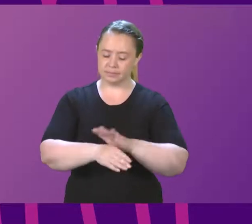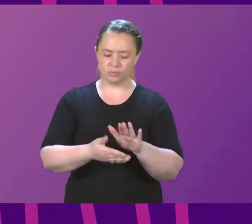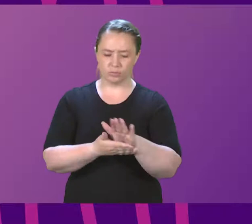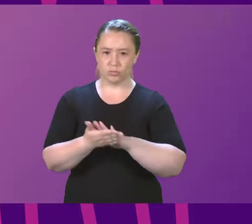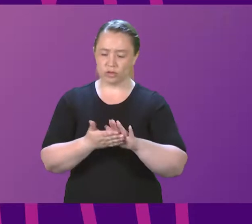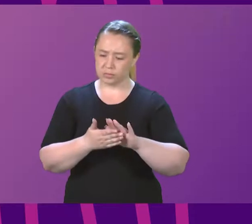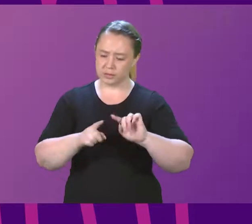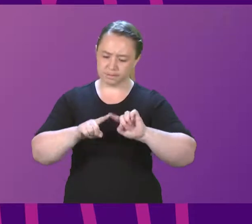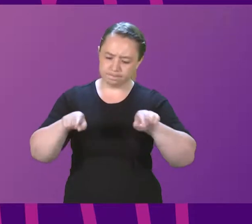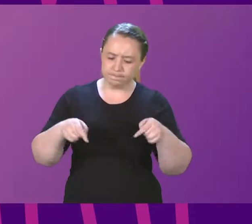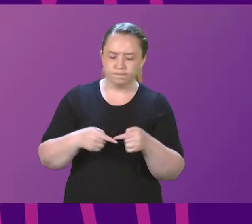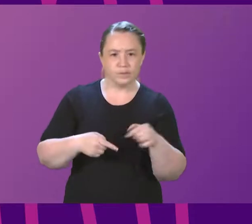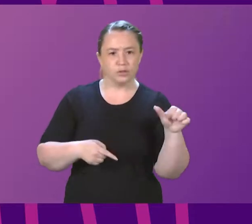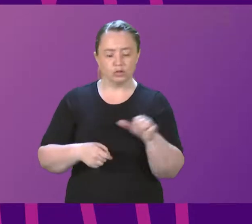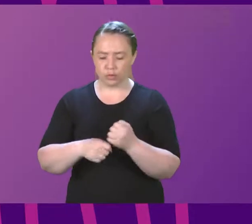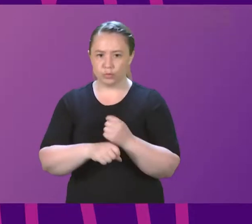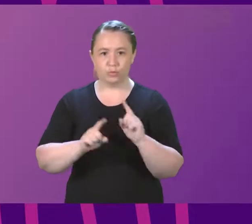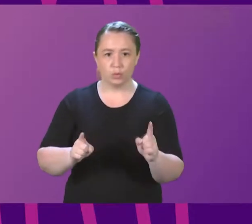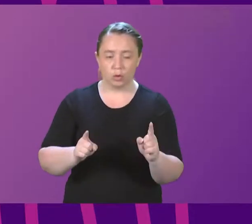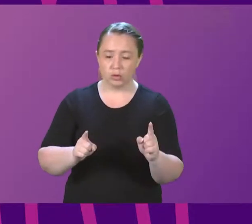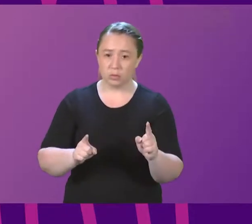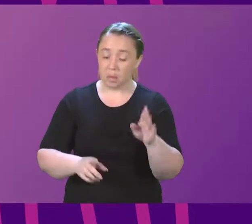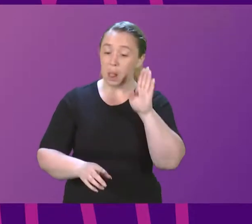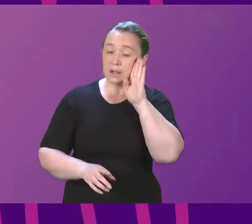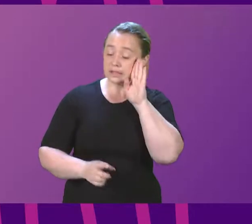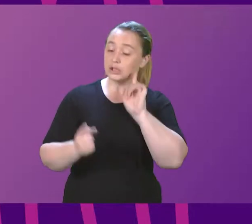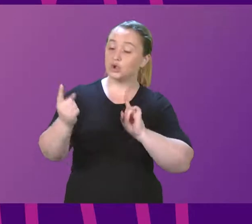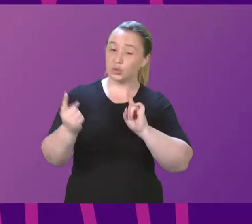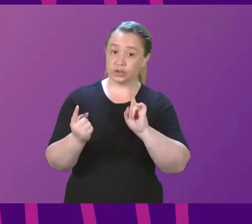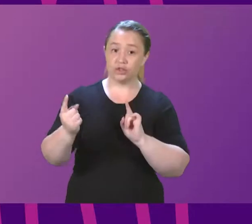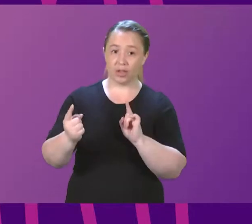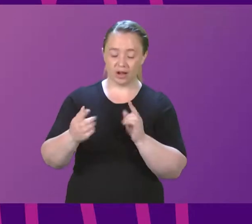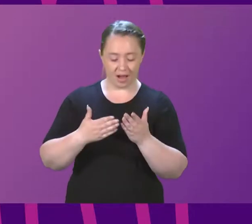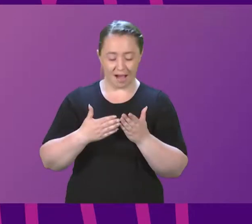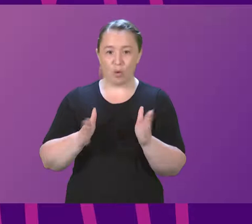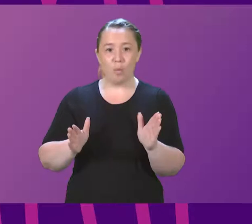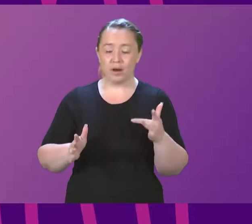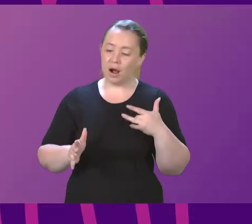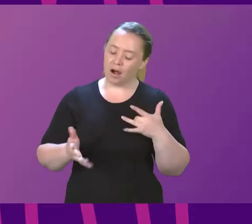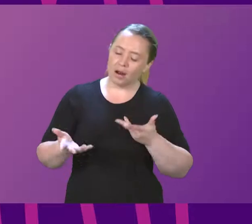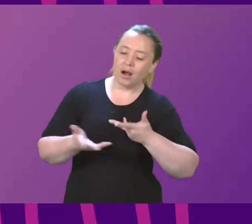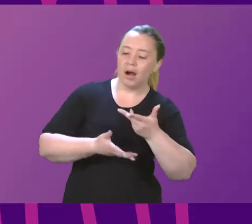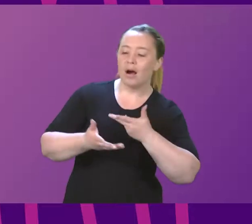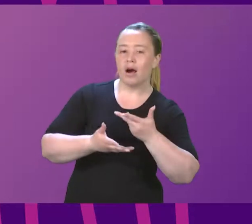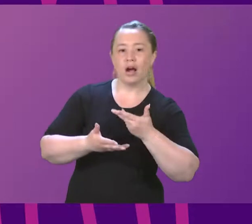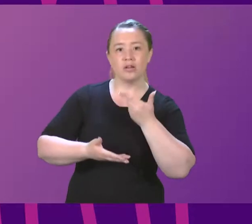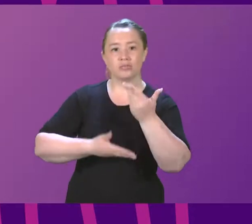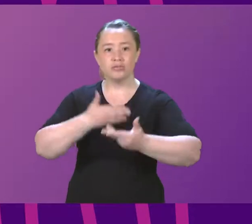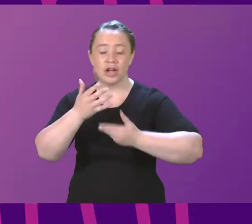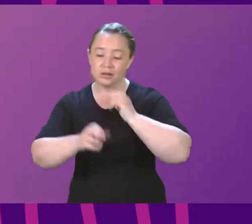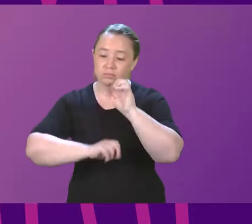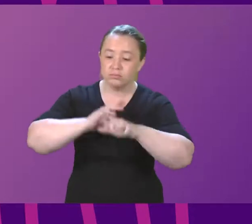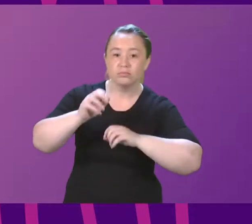speak and listen to others with an open heart. Once we share our stories, joys, shared